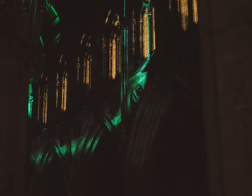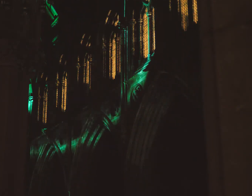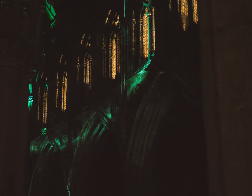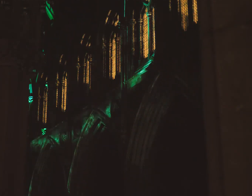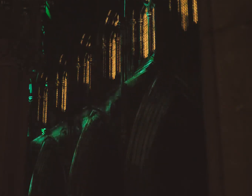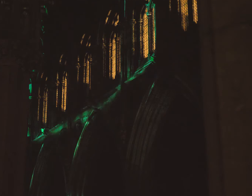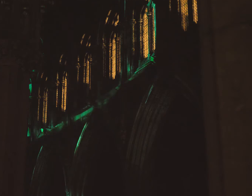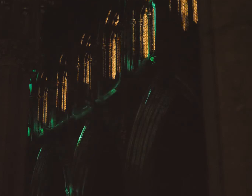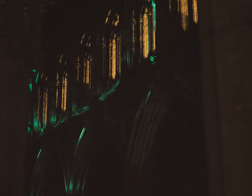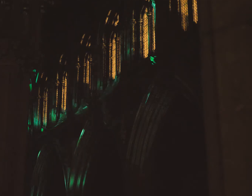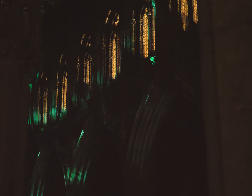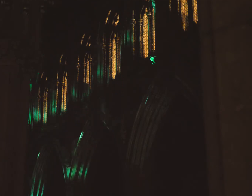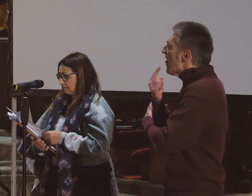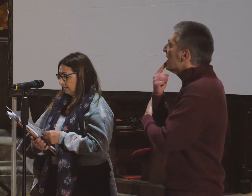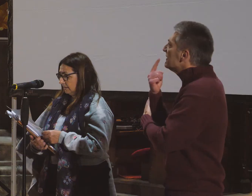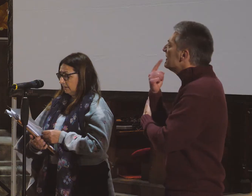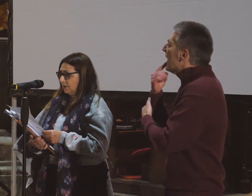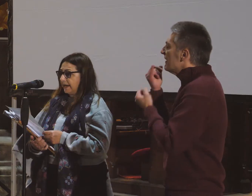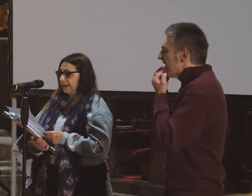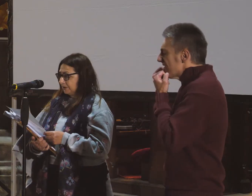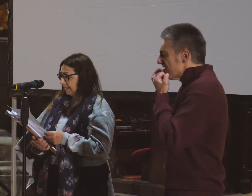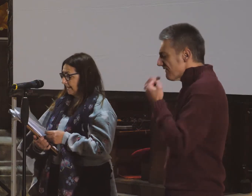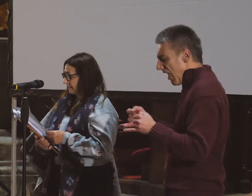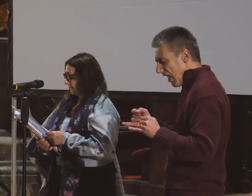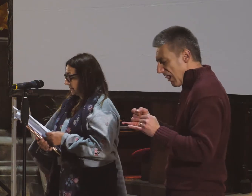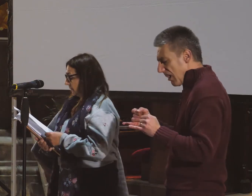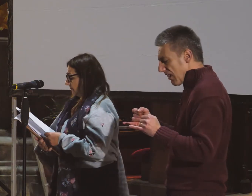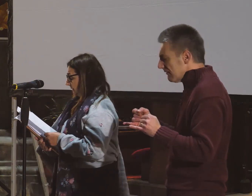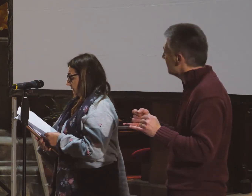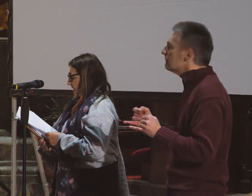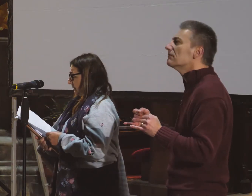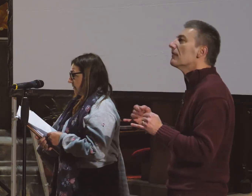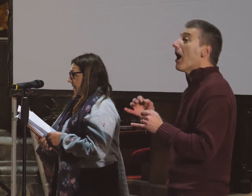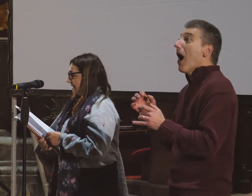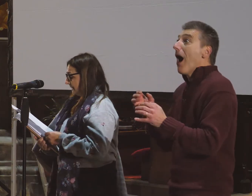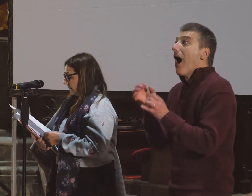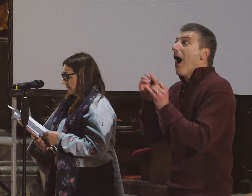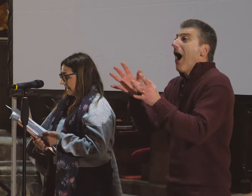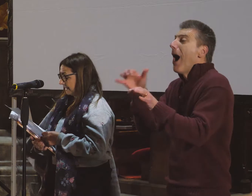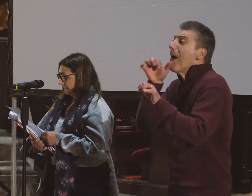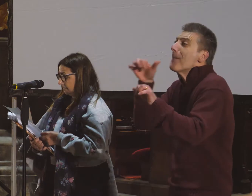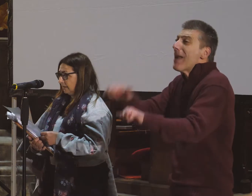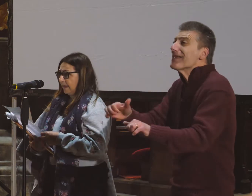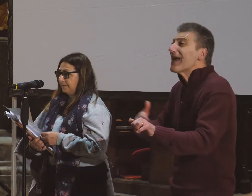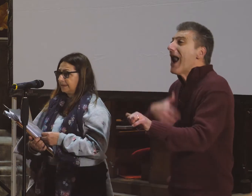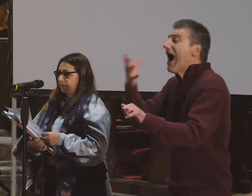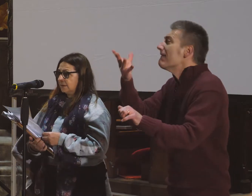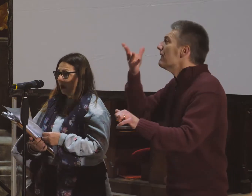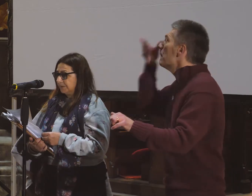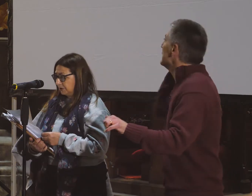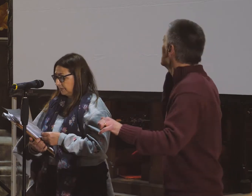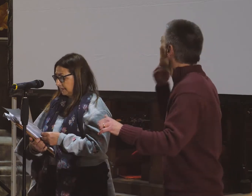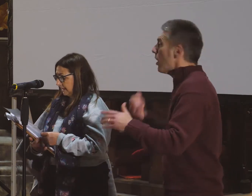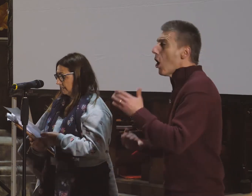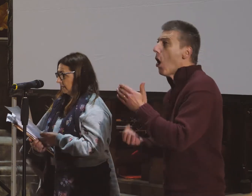poems to share with you this evening. Not capturing that special moment, or a blessing gone by, a missed